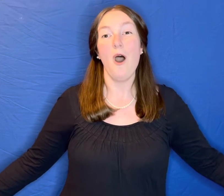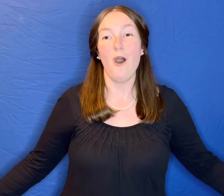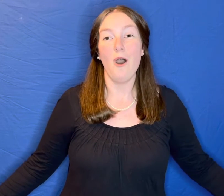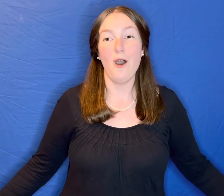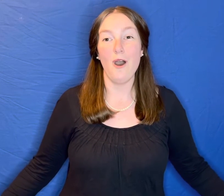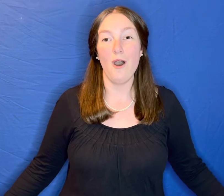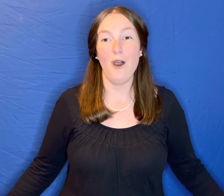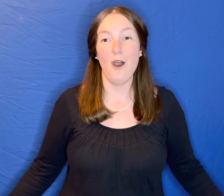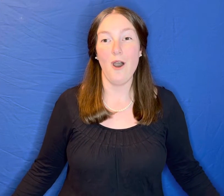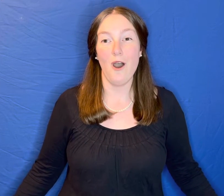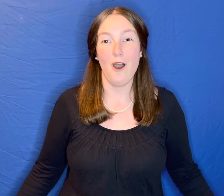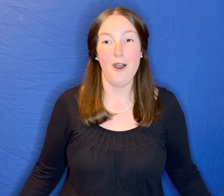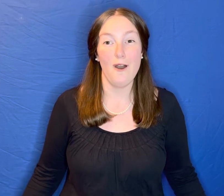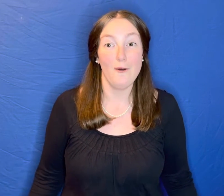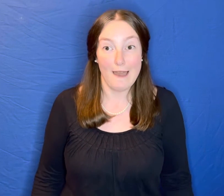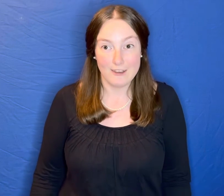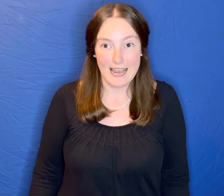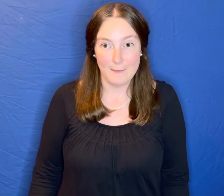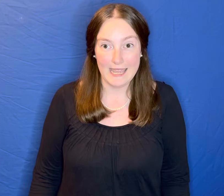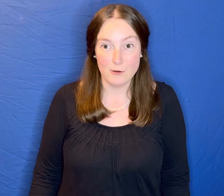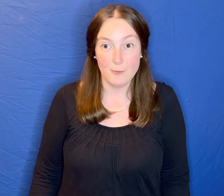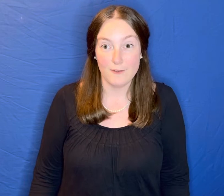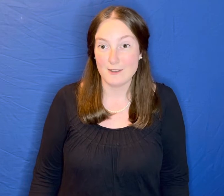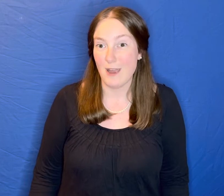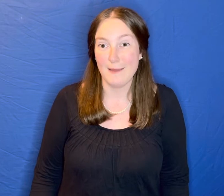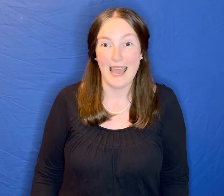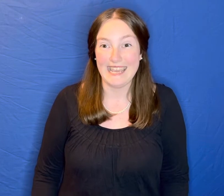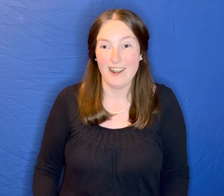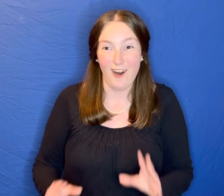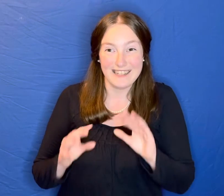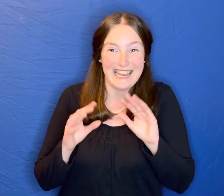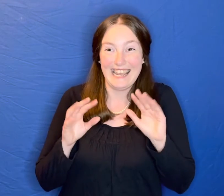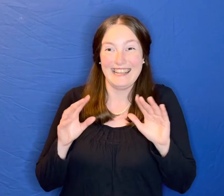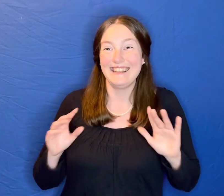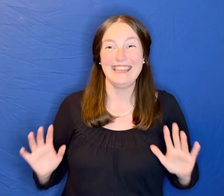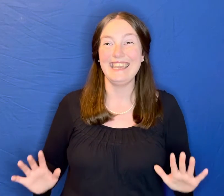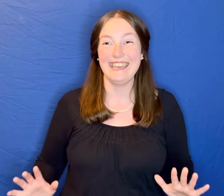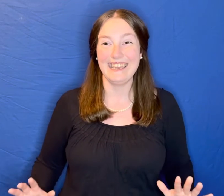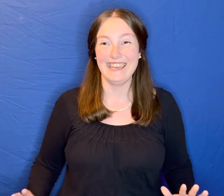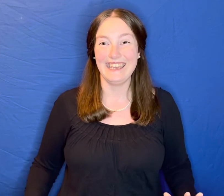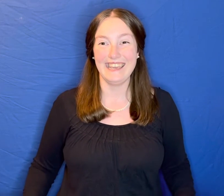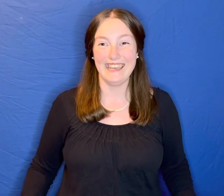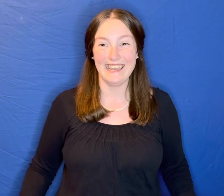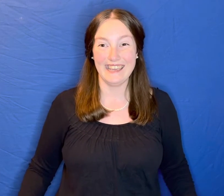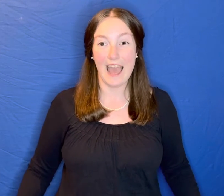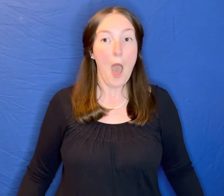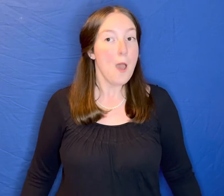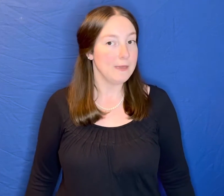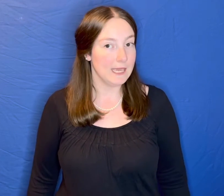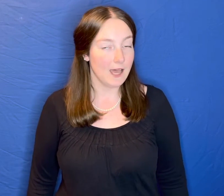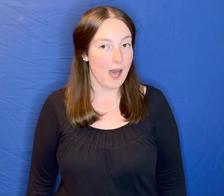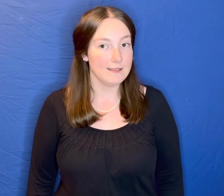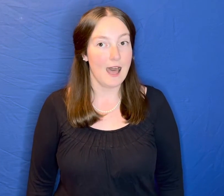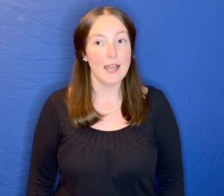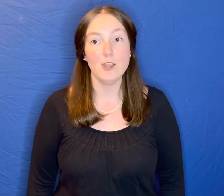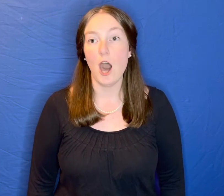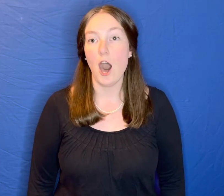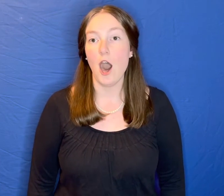Oh, every time I hear a perfect rhyme, I get all tingly. Because I know